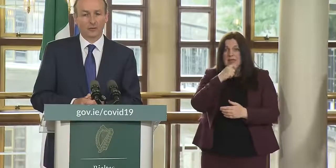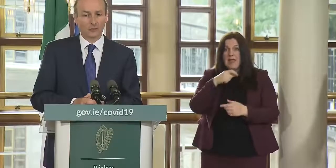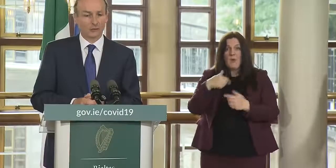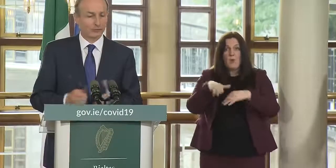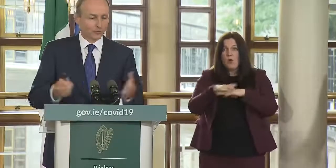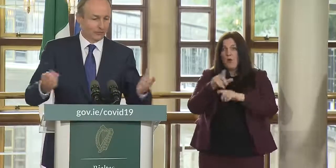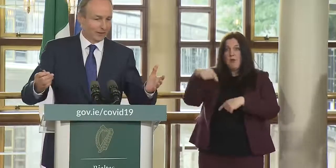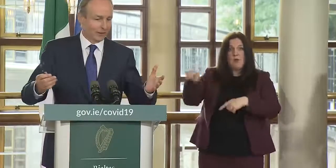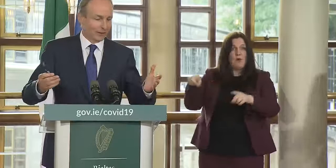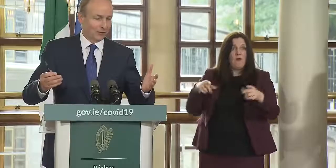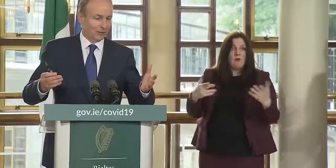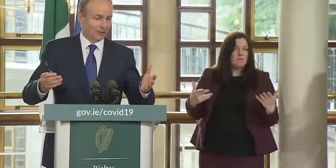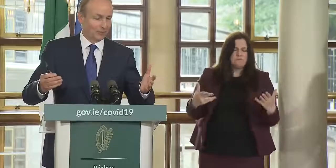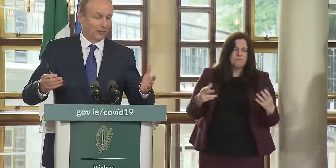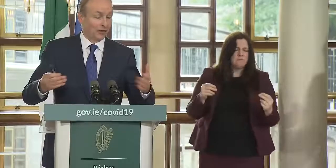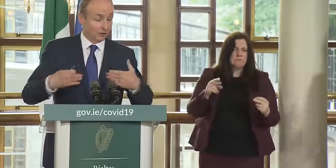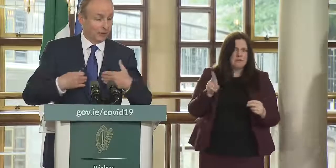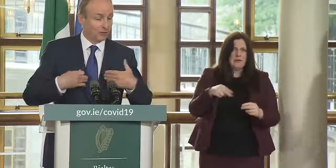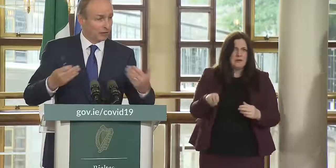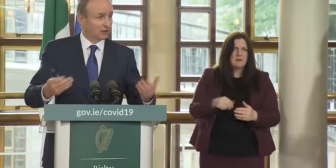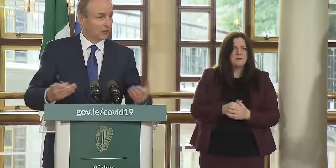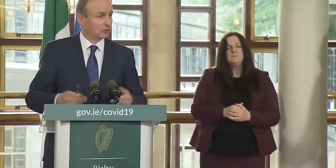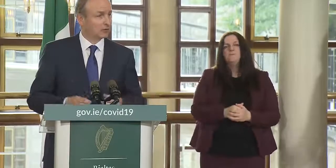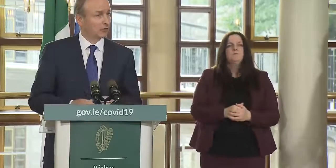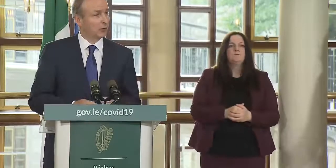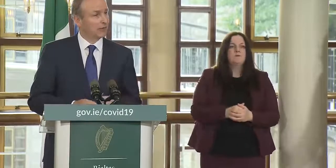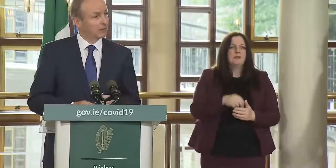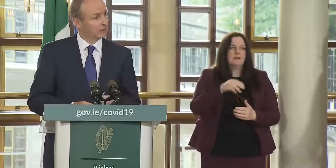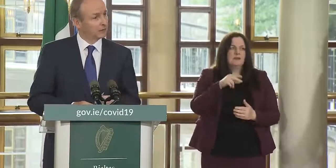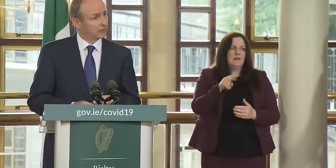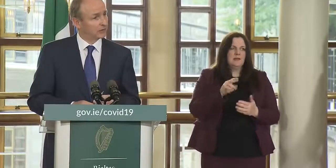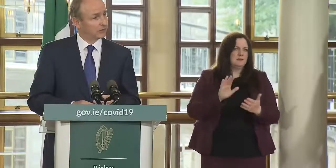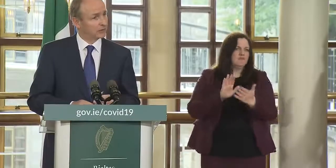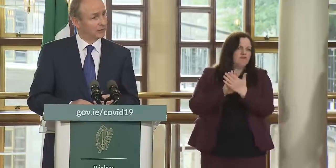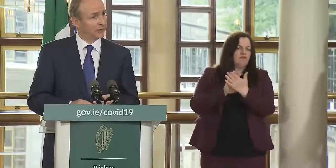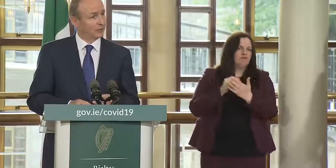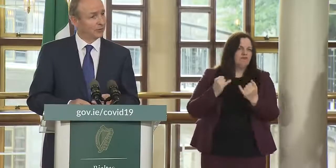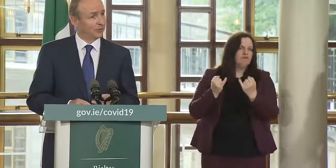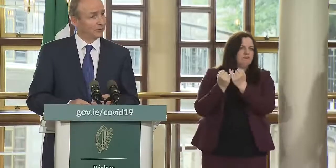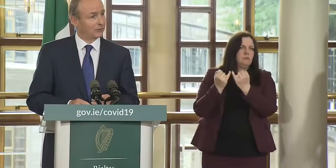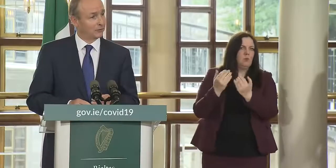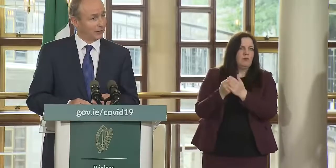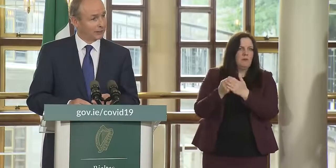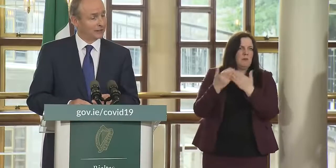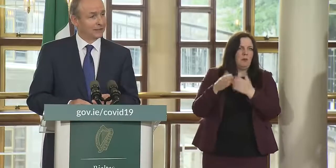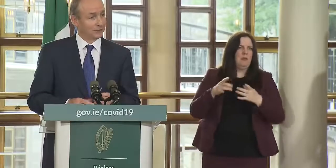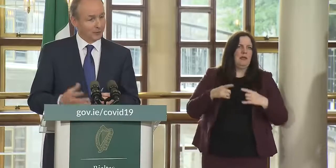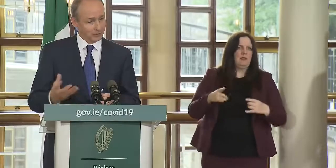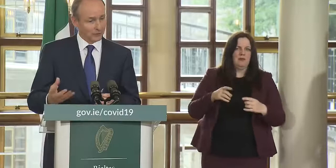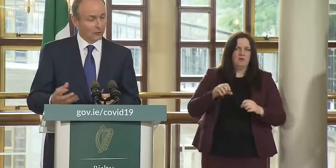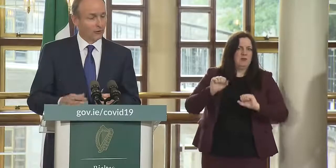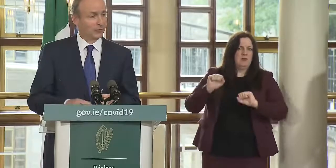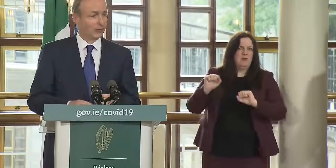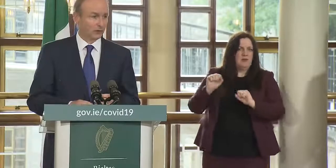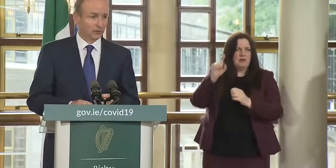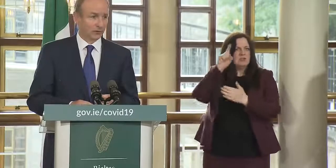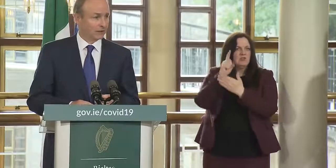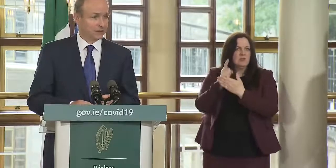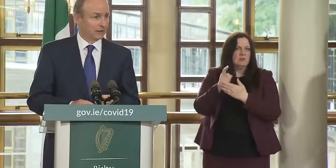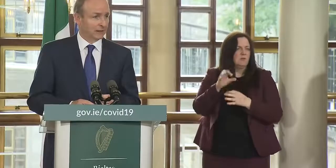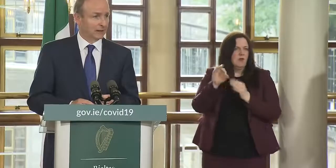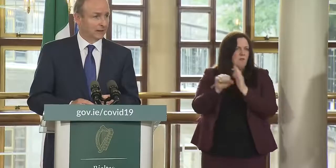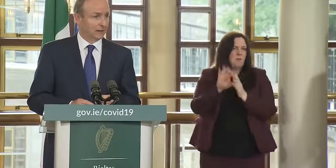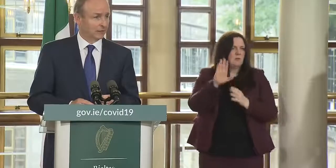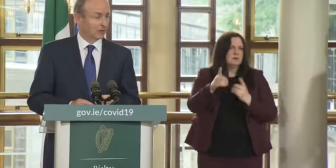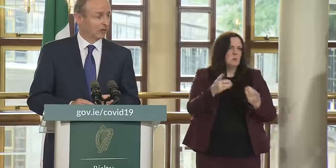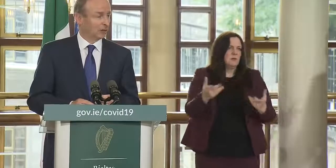say say advice in my view that's contrary to the public health advice it's it's not their prerogative to do that the government has to do